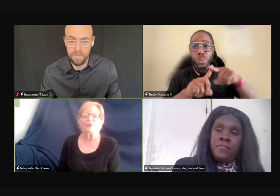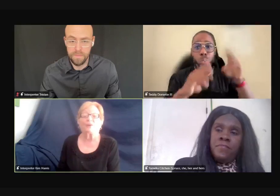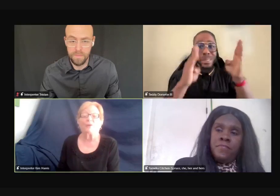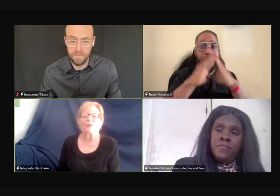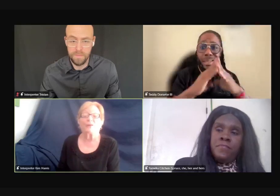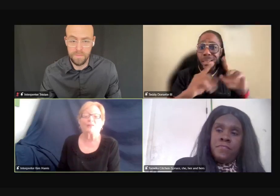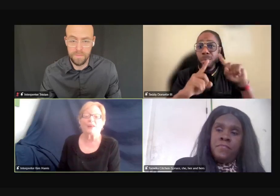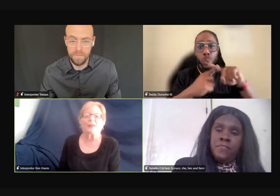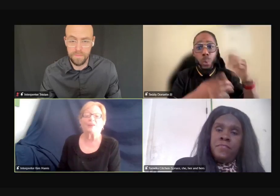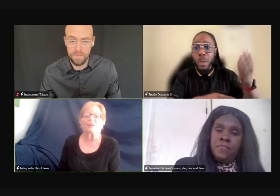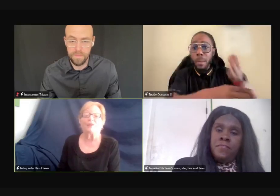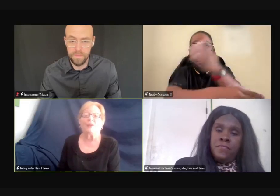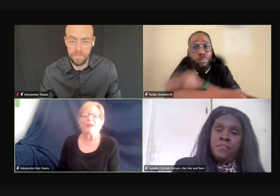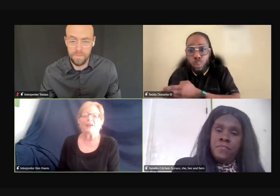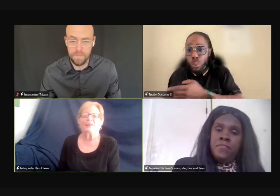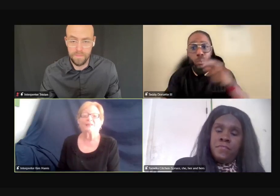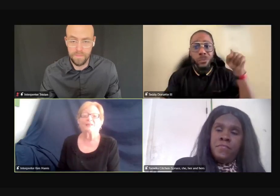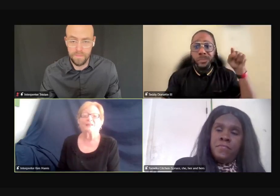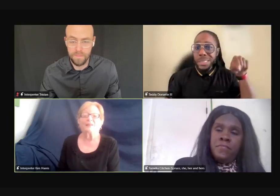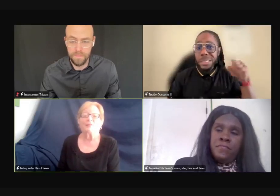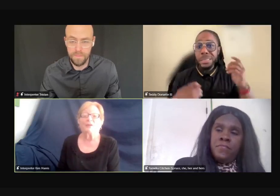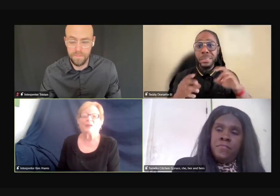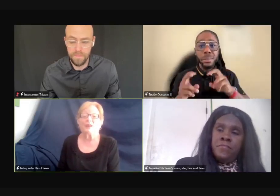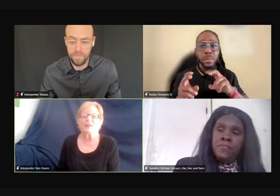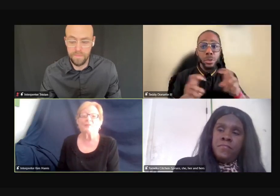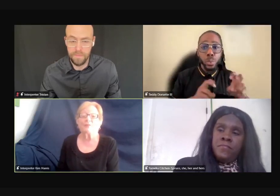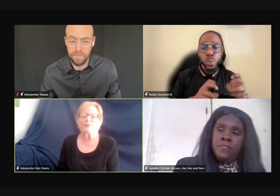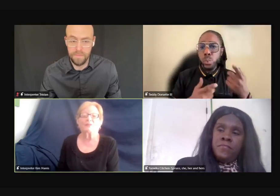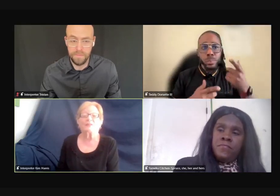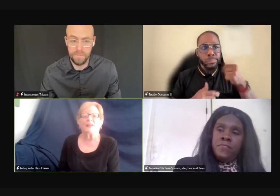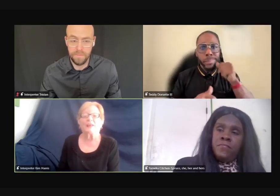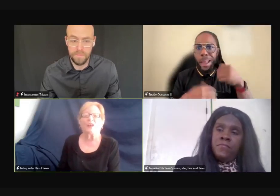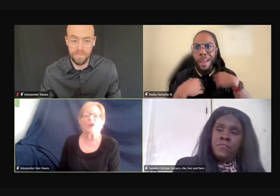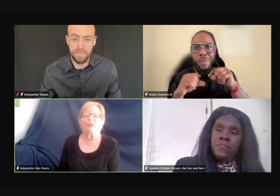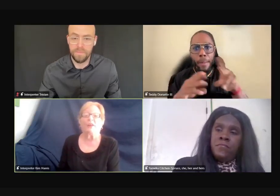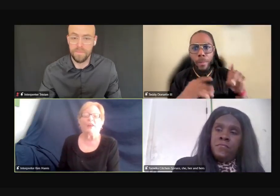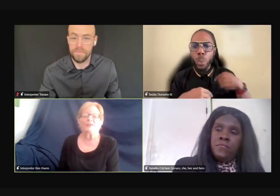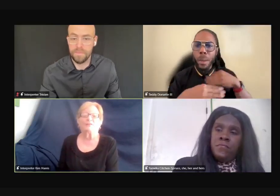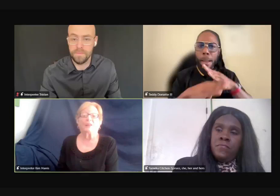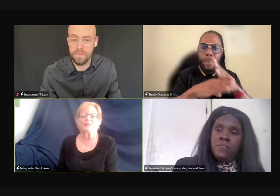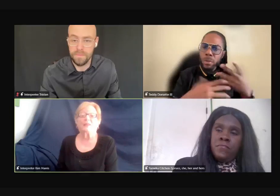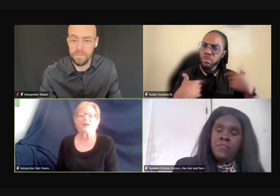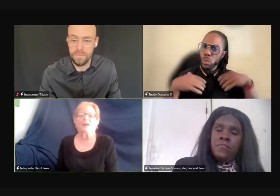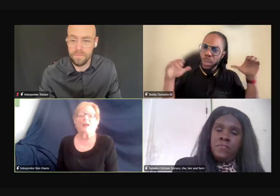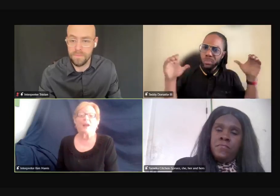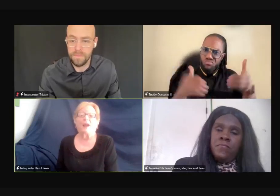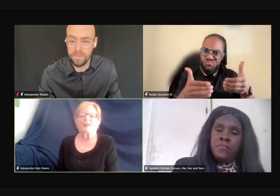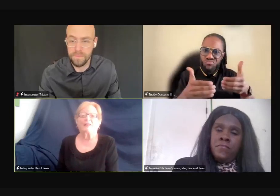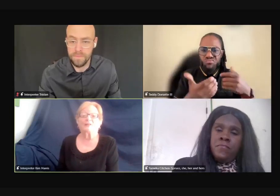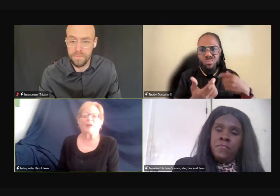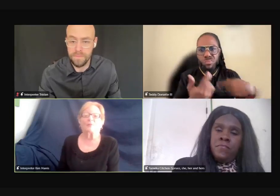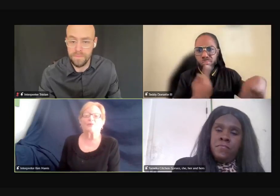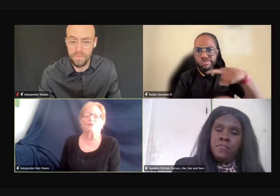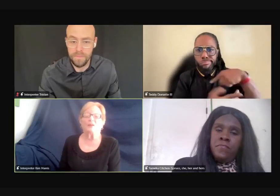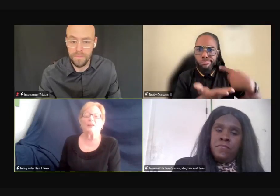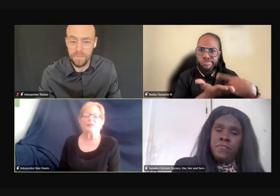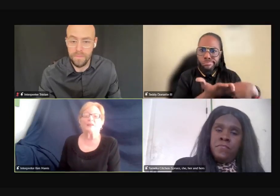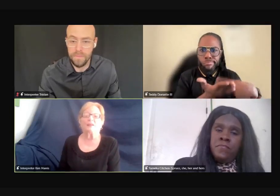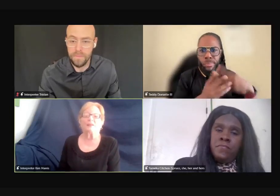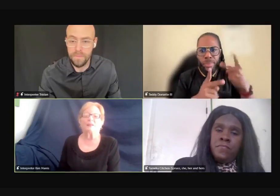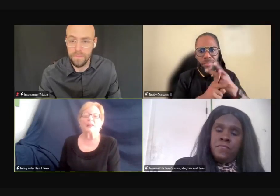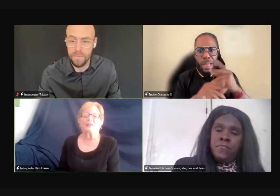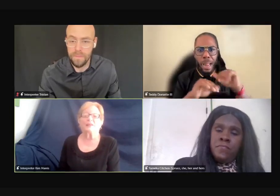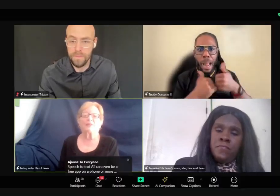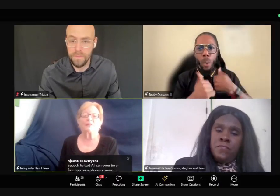together. You know, what do you think? You know, it's a city. We need to improve our city here. And so let's take this opportunity